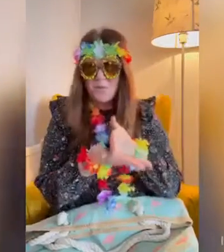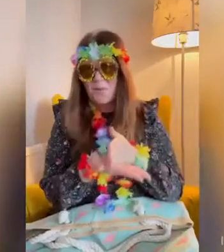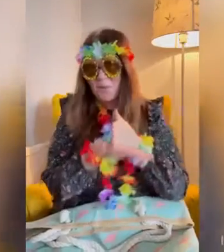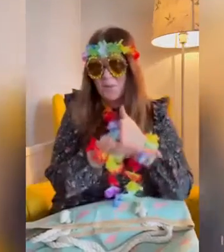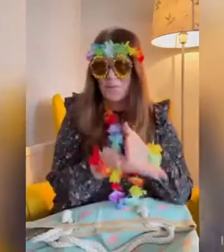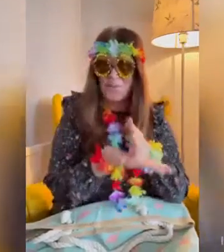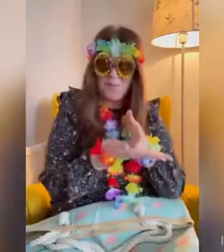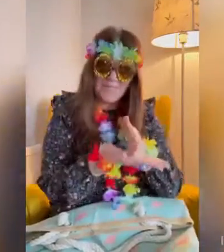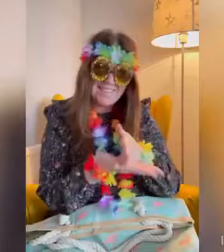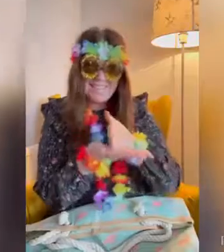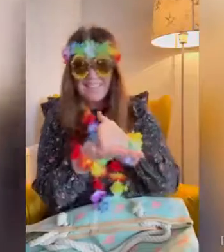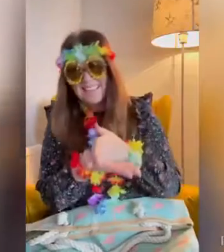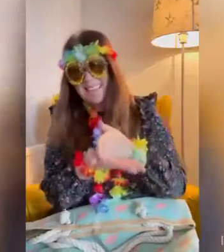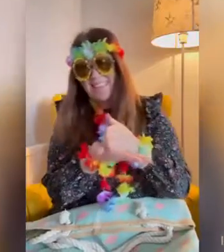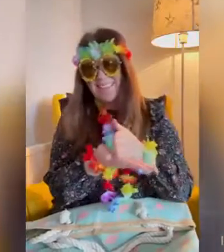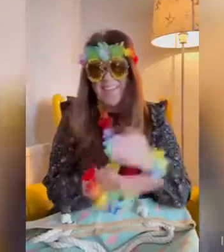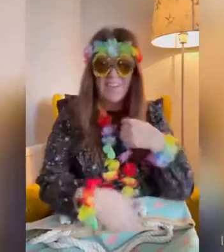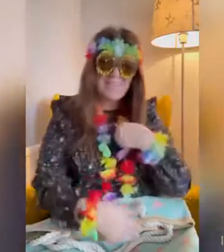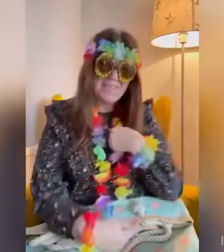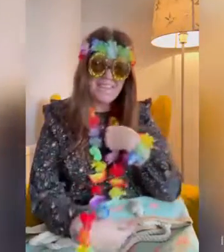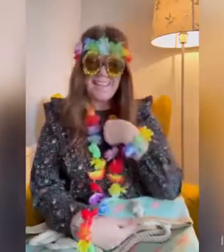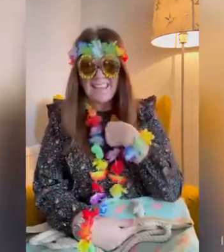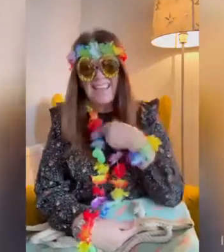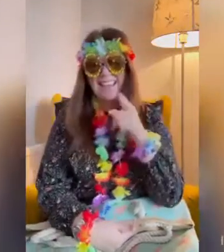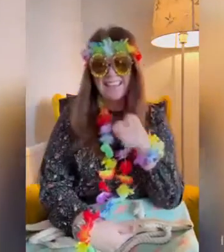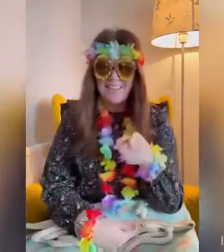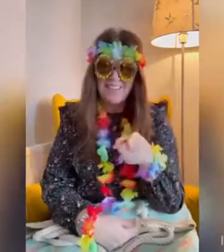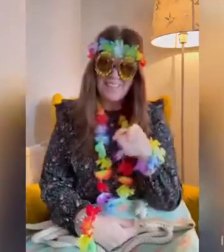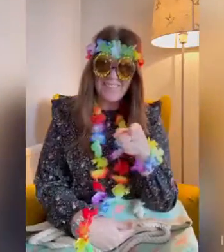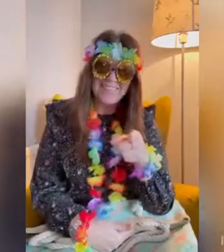for me and you. Oh.